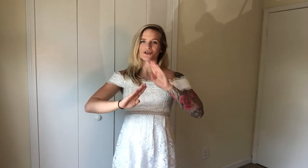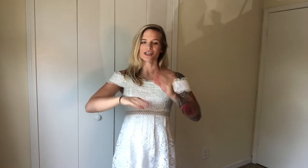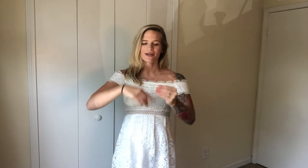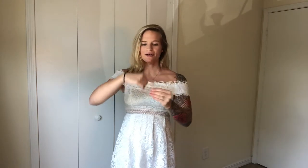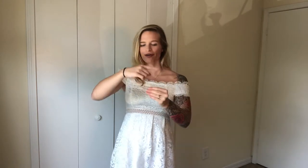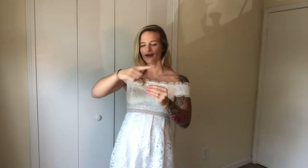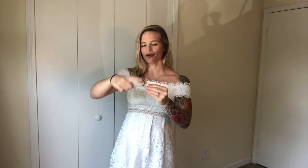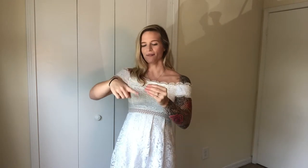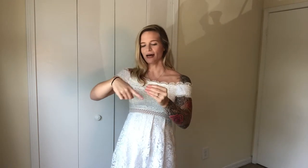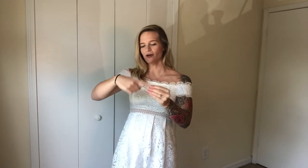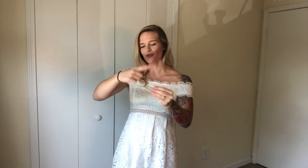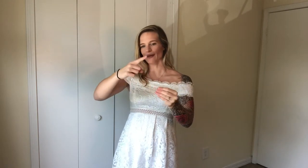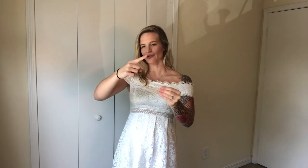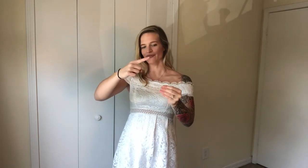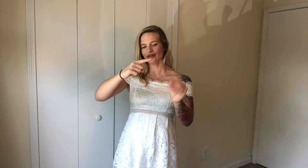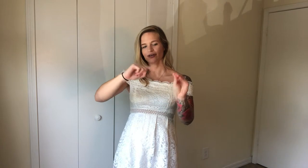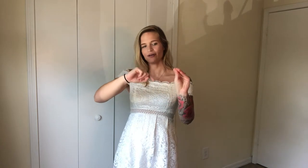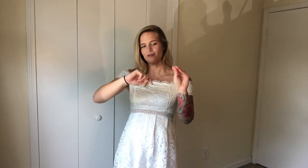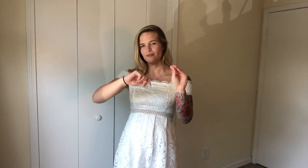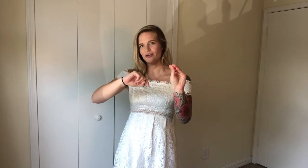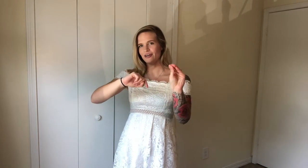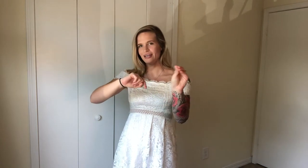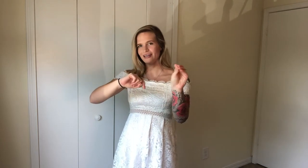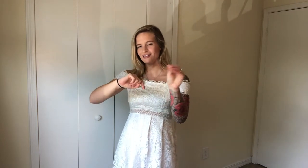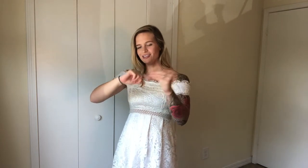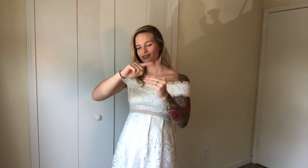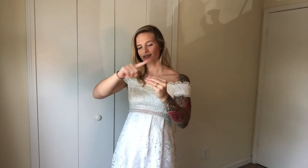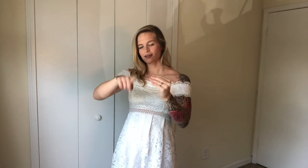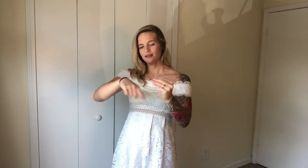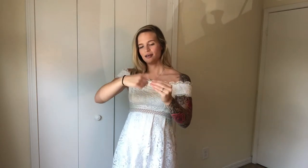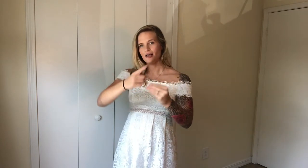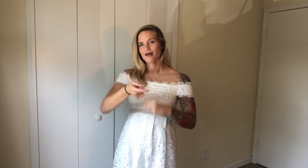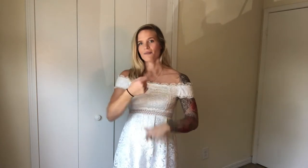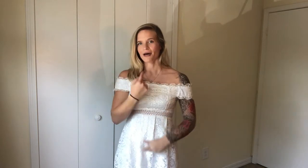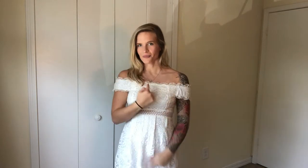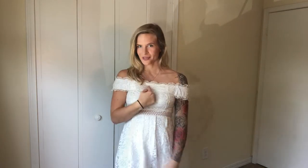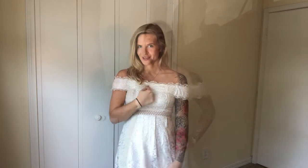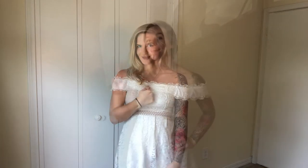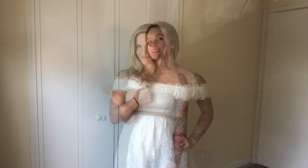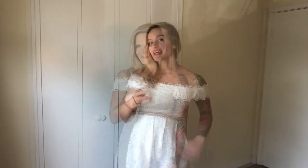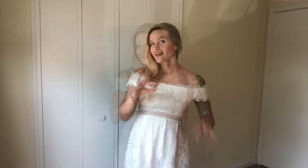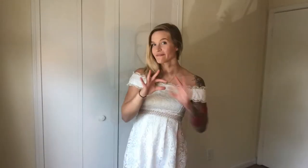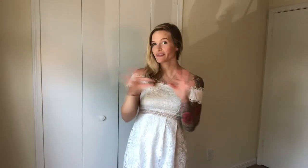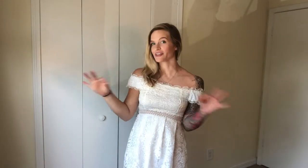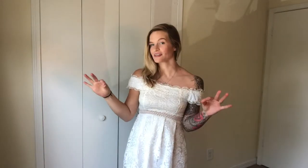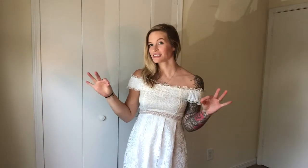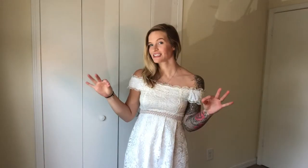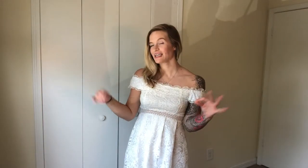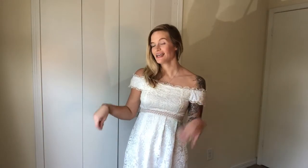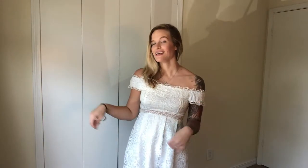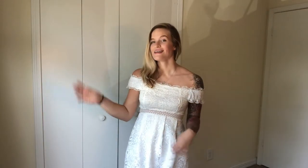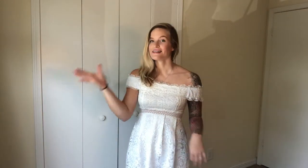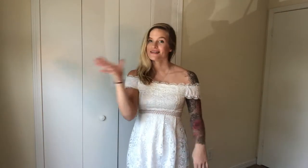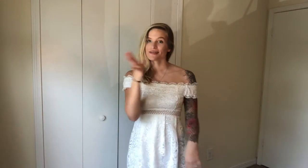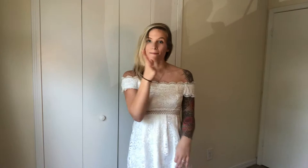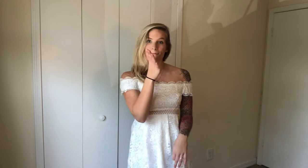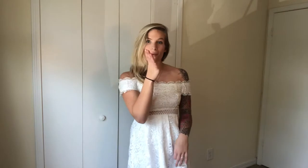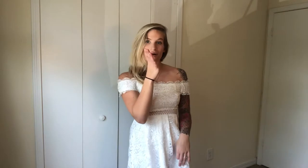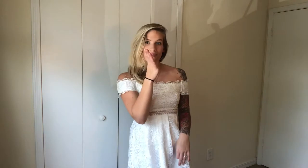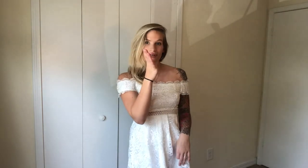Worry about, wrap your finger around your hand about me. And the second verse, mama,